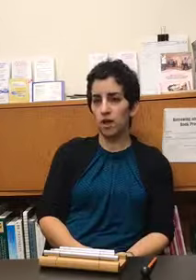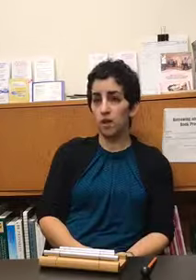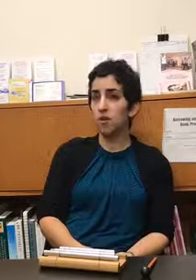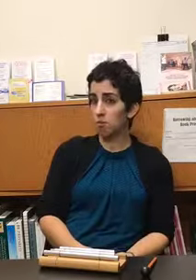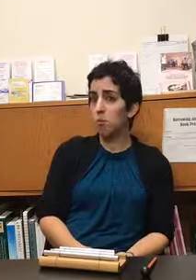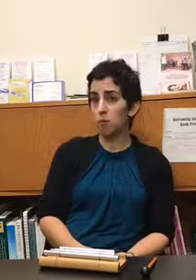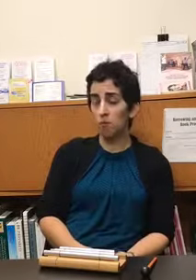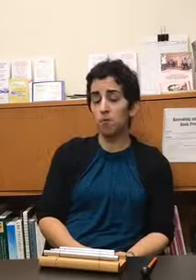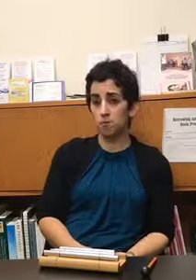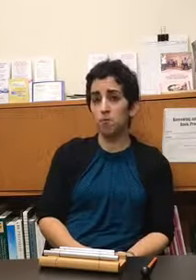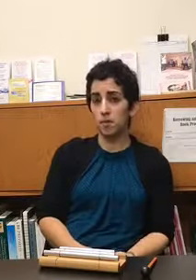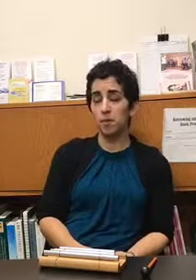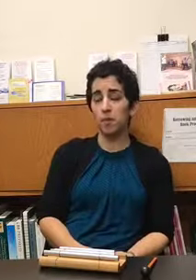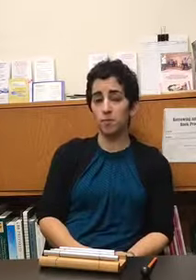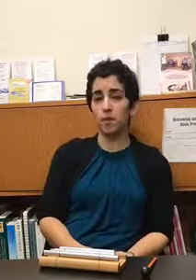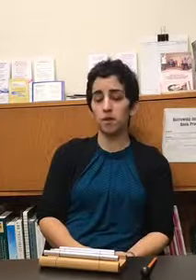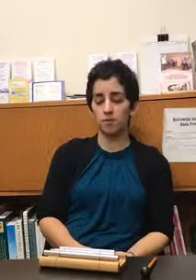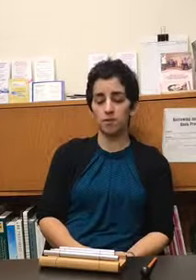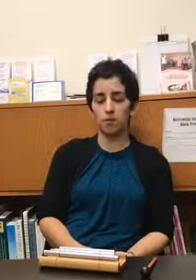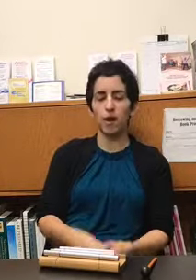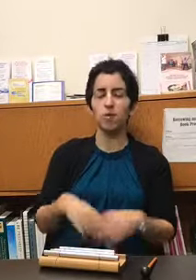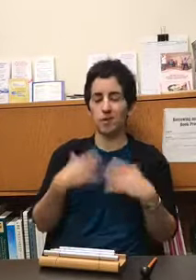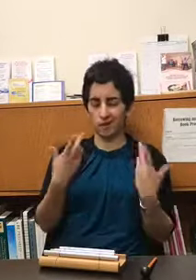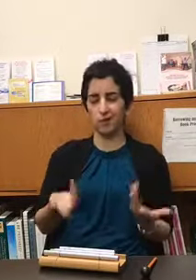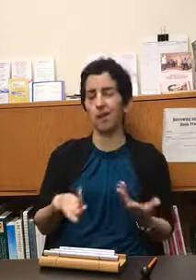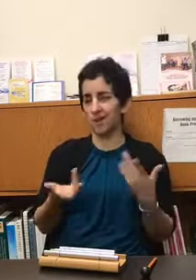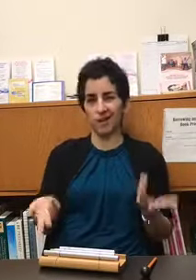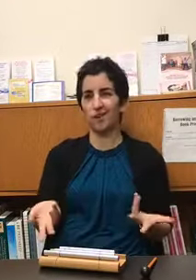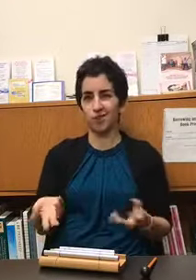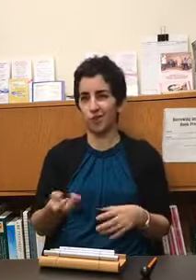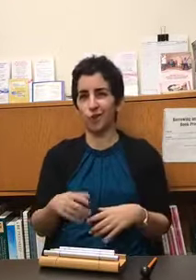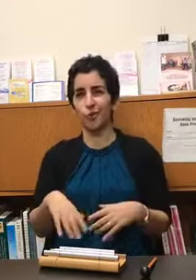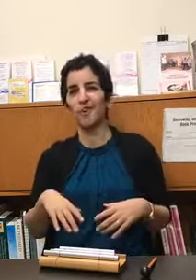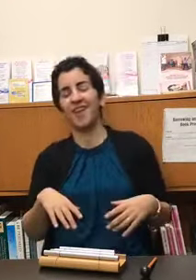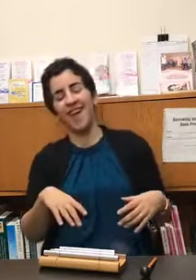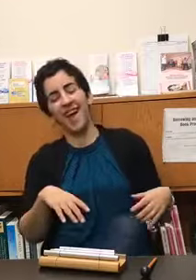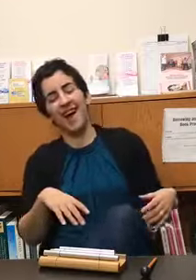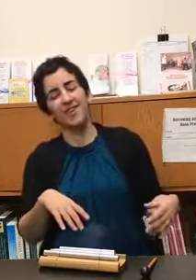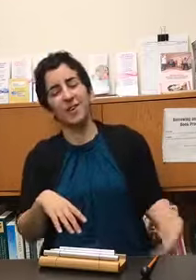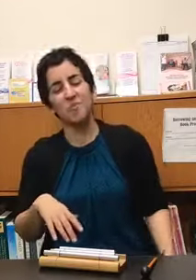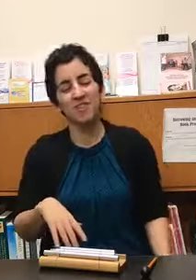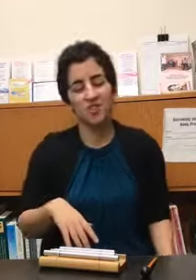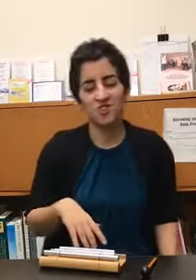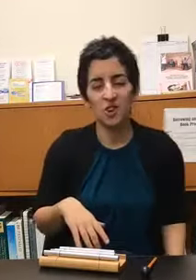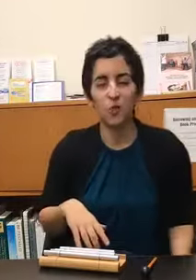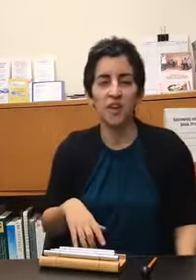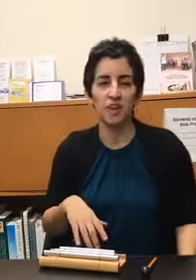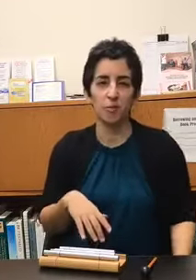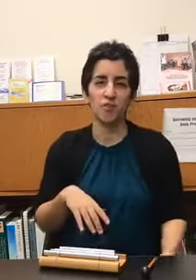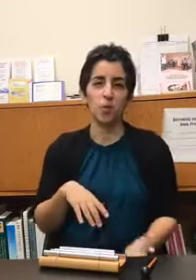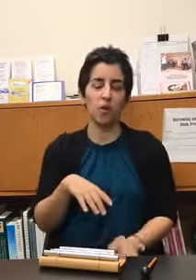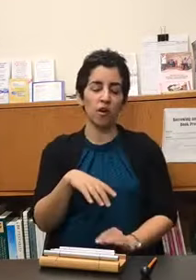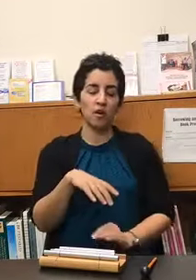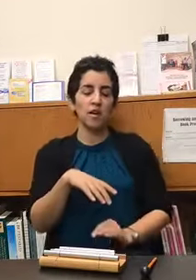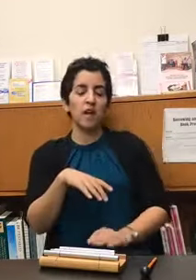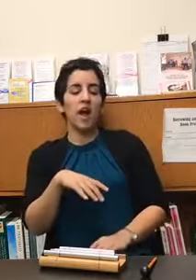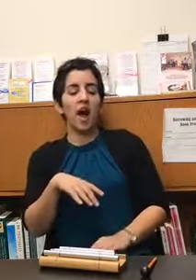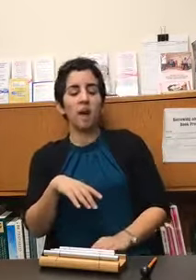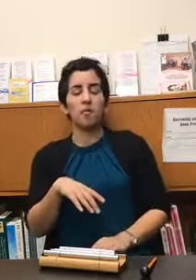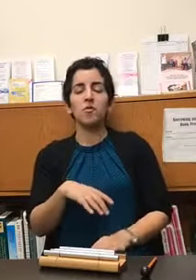yeah maybe that would be rather than explaining it i could just show so i mentioned toning before if you've